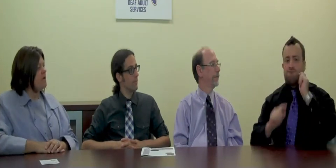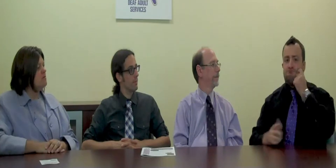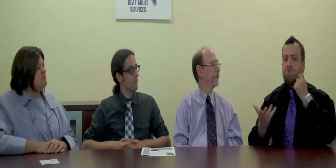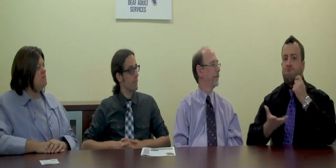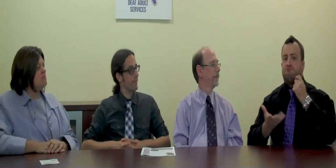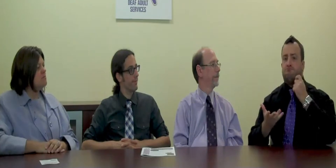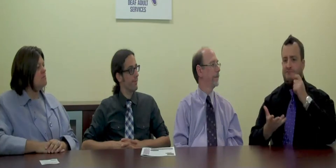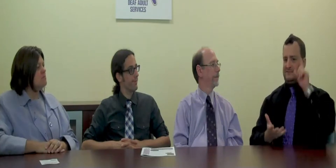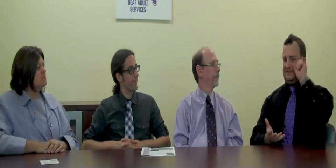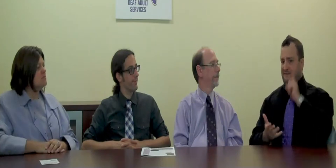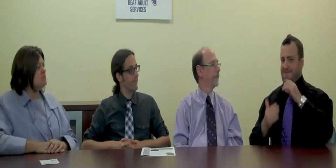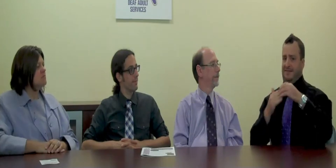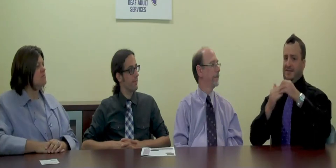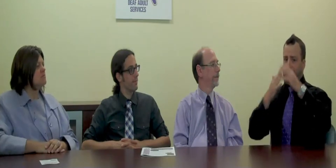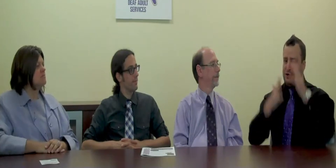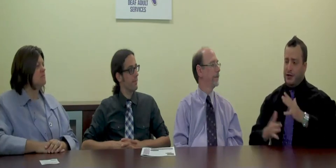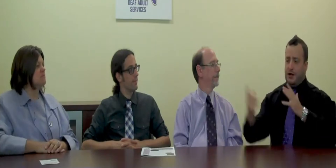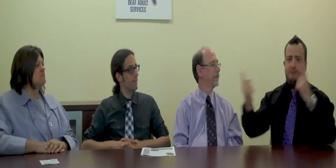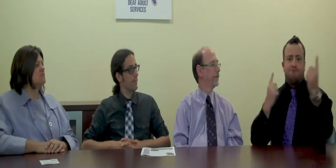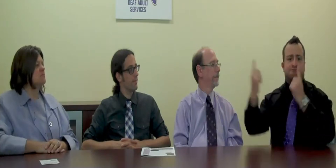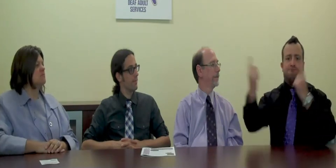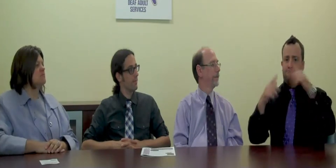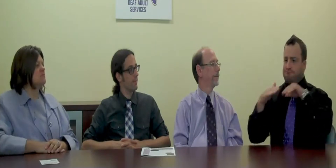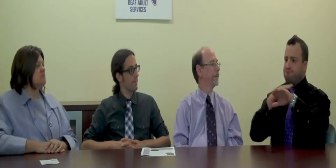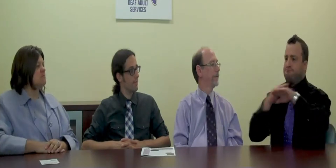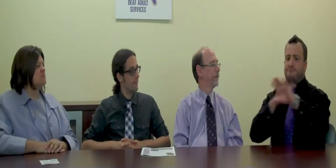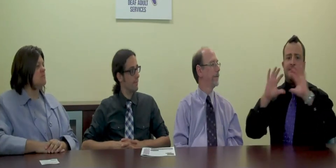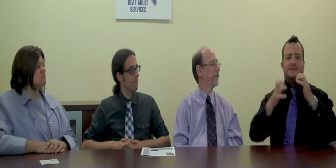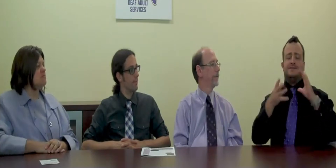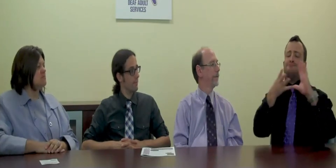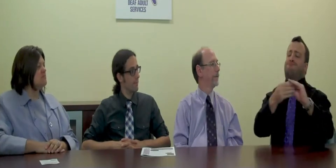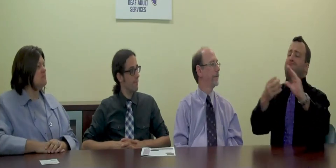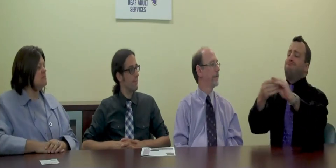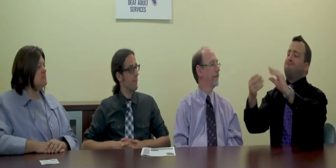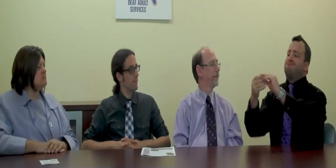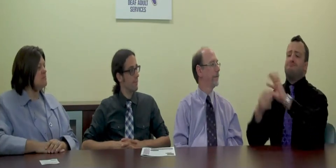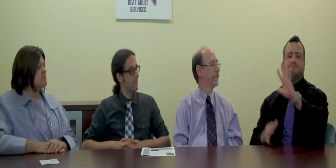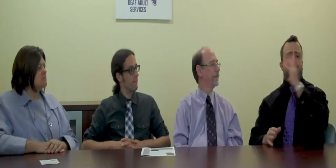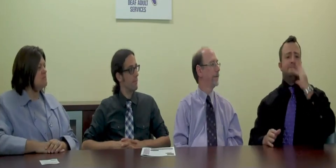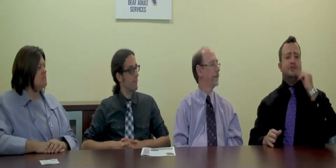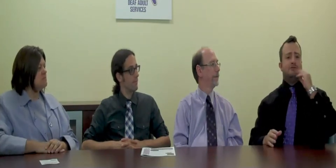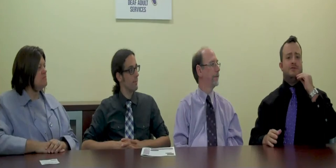as well as presentations by exciting leaders of the Western New York Deaf community.